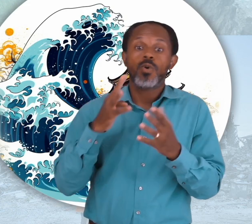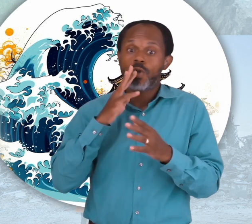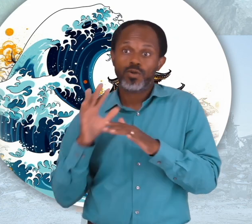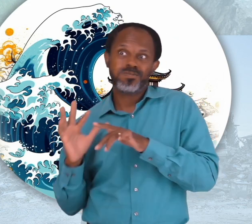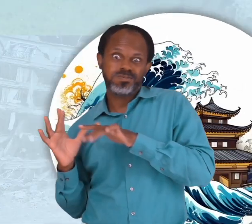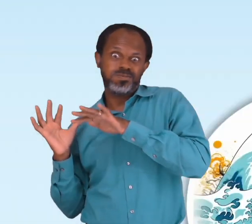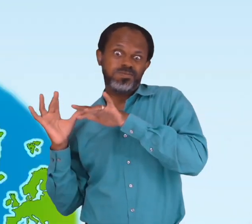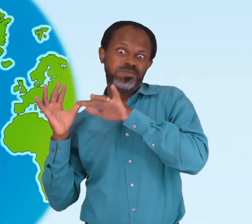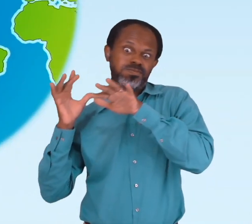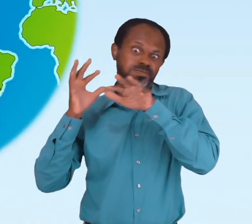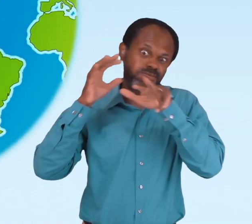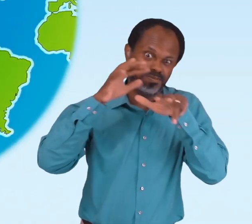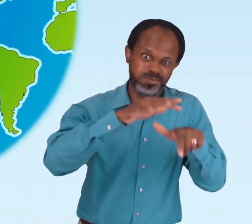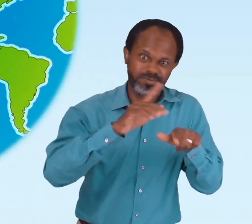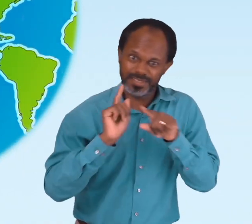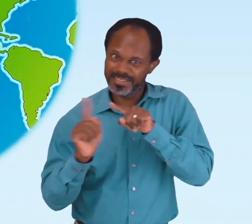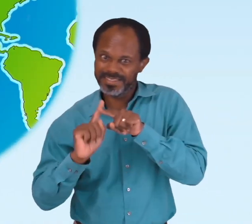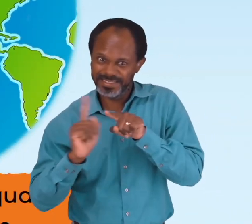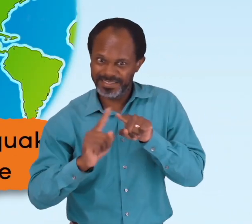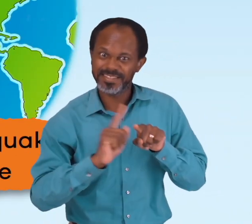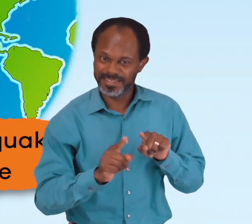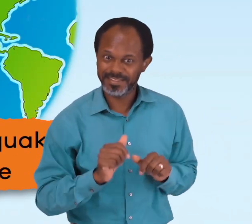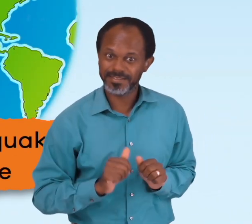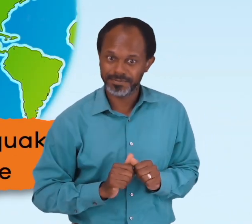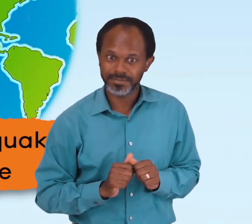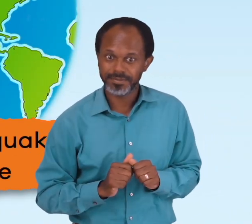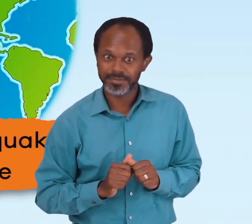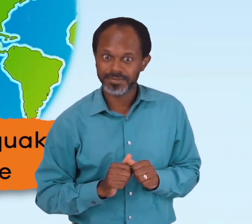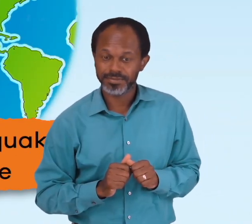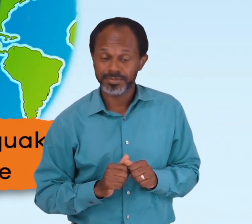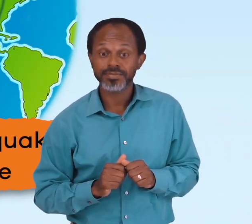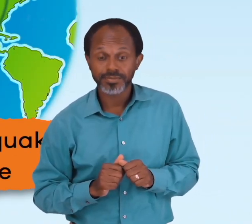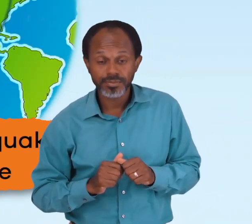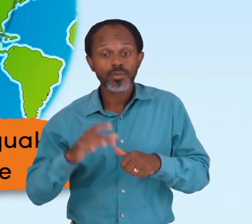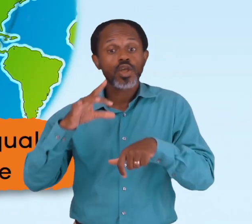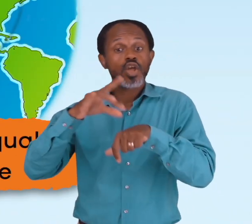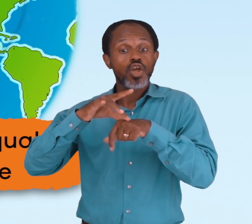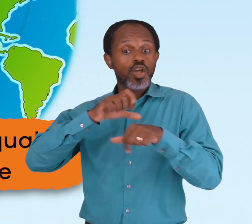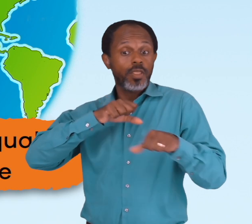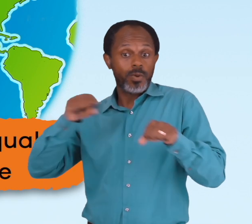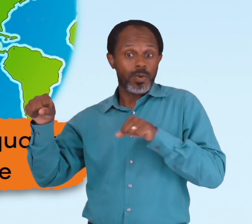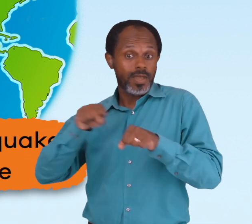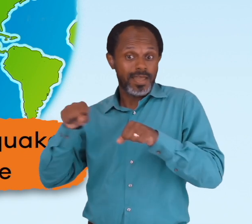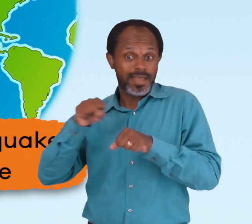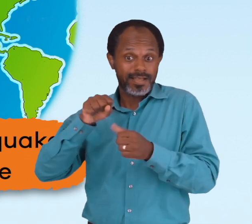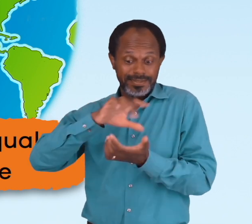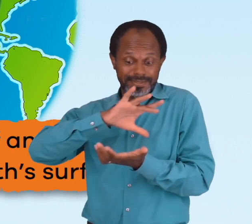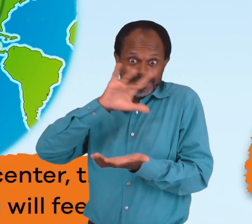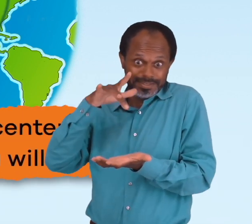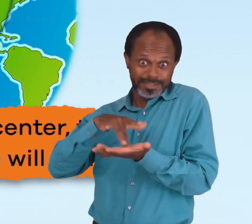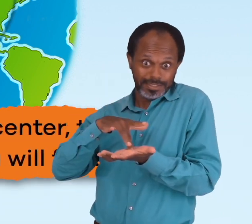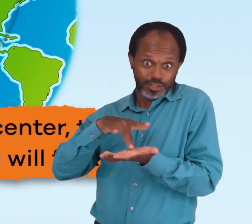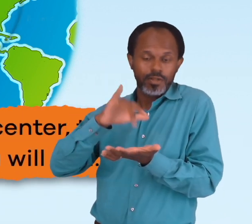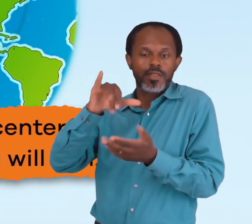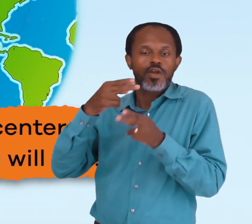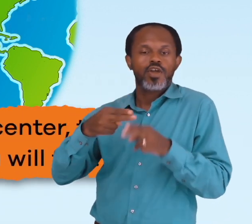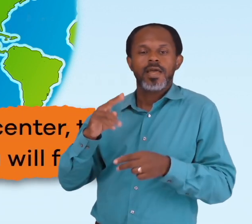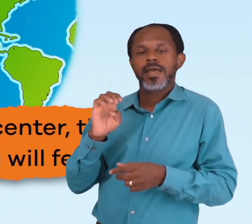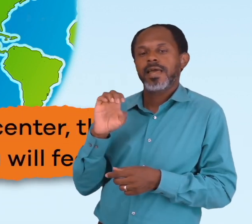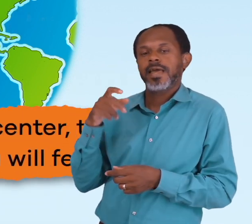right? The epicenter is the location of an earthquake on the Earth's surface. The closer you are to